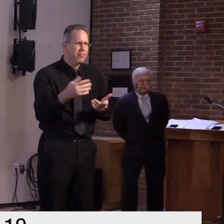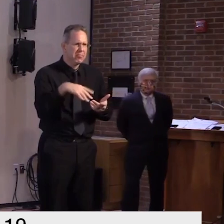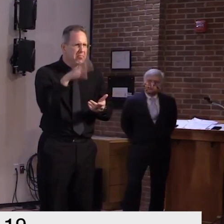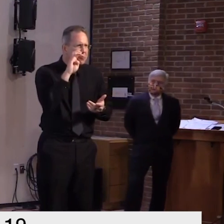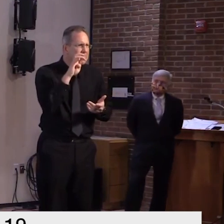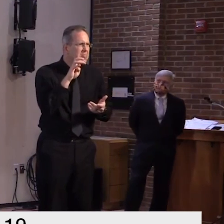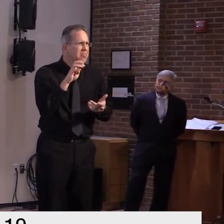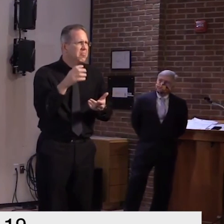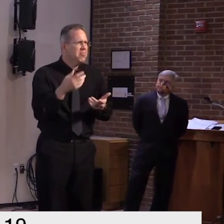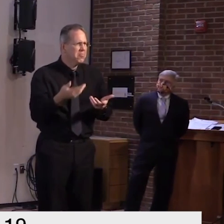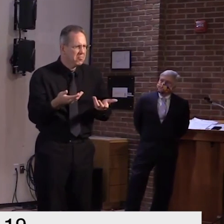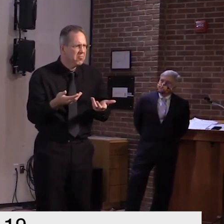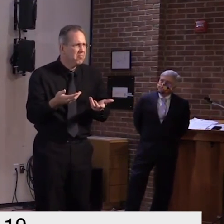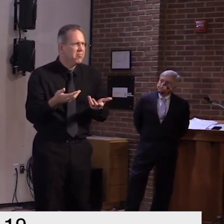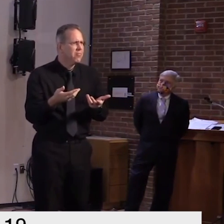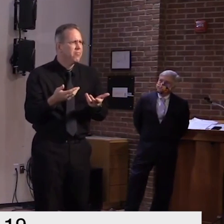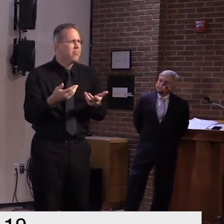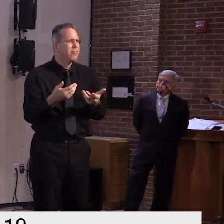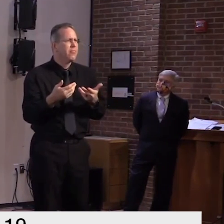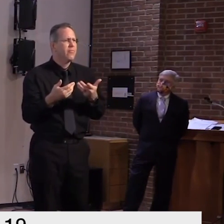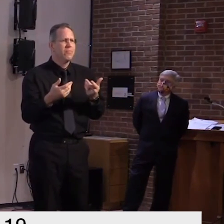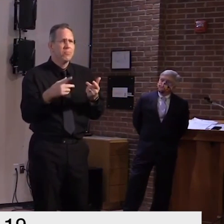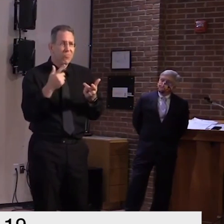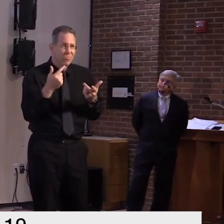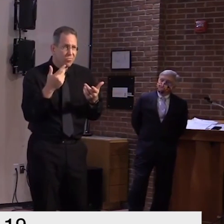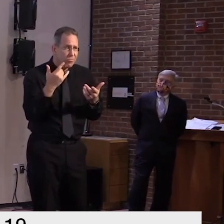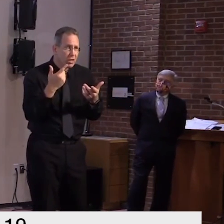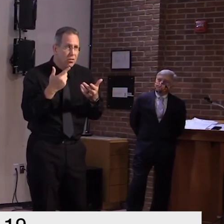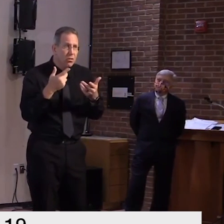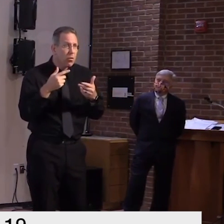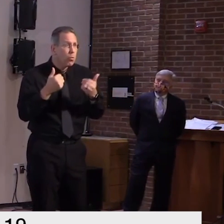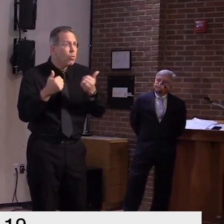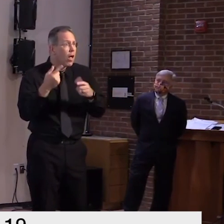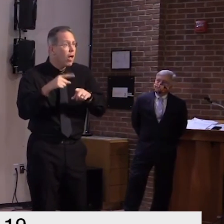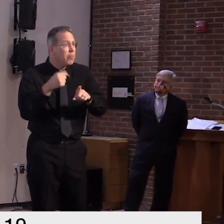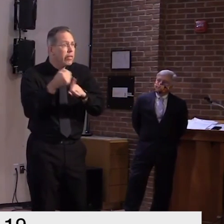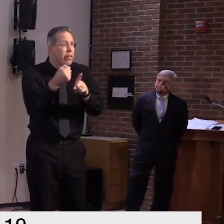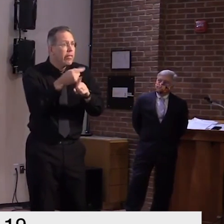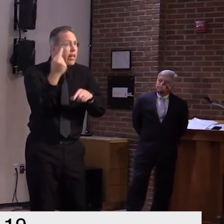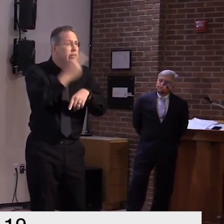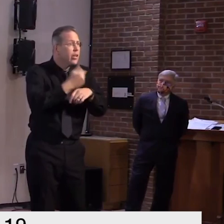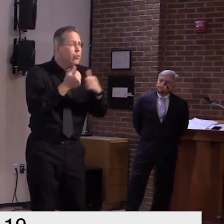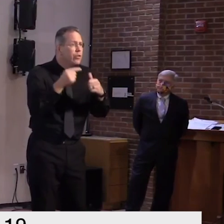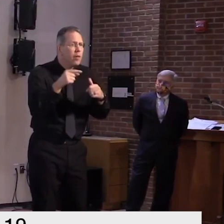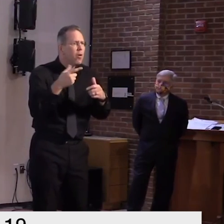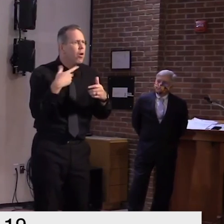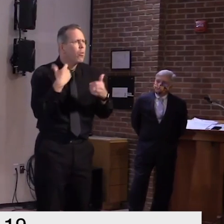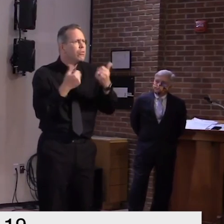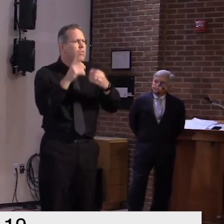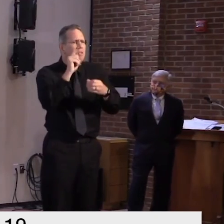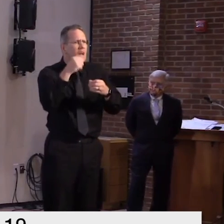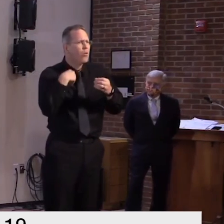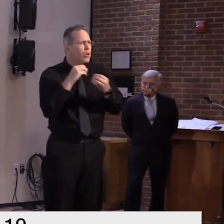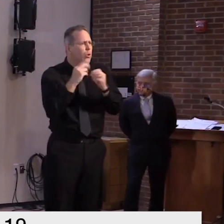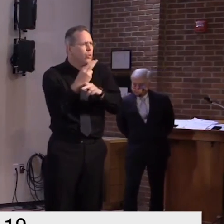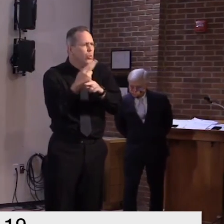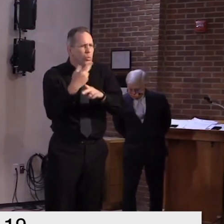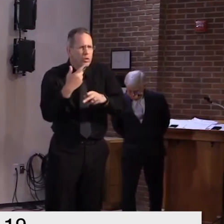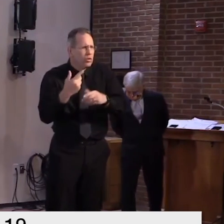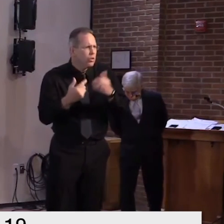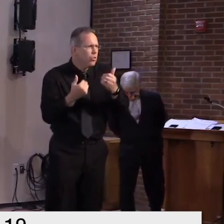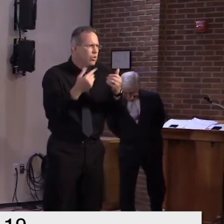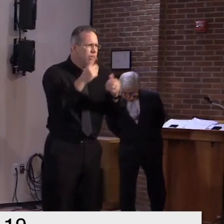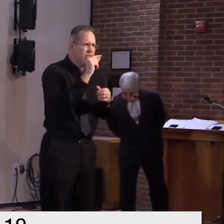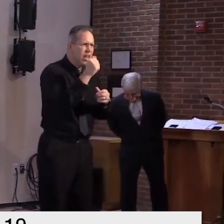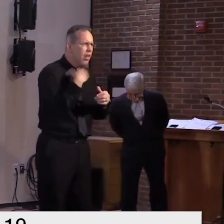looked like the best picture possible so depending on what day you look at that you would come up with a conclusion that wouldn't be truly reflective of